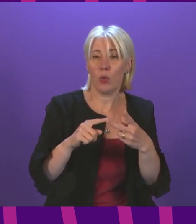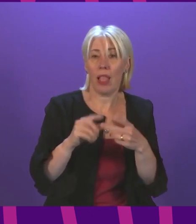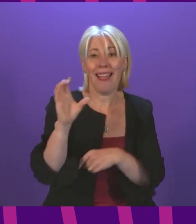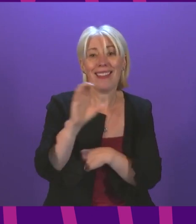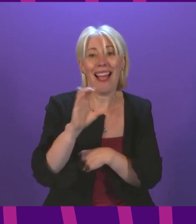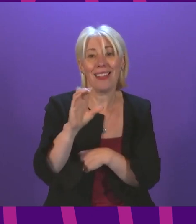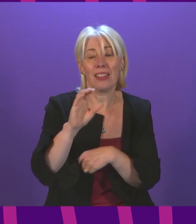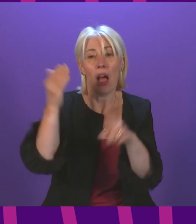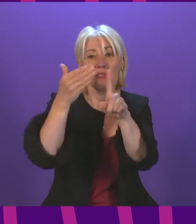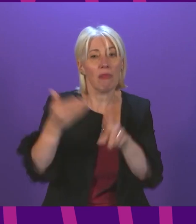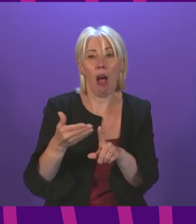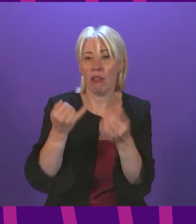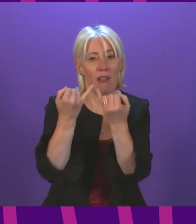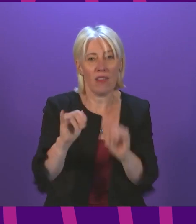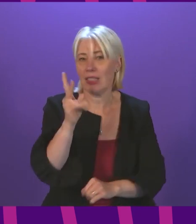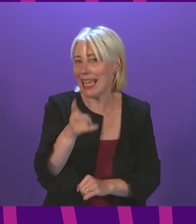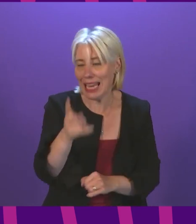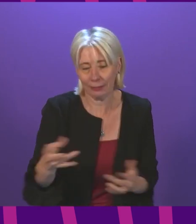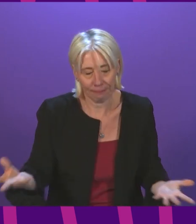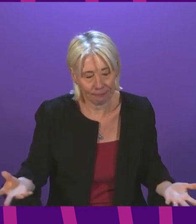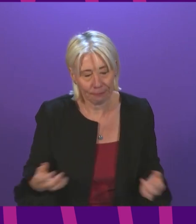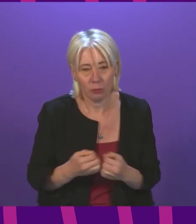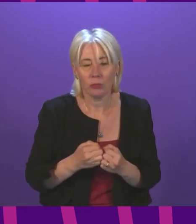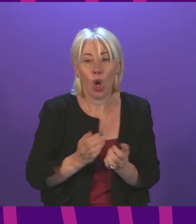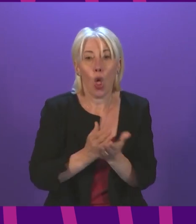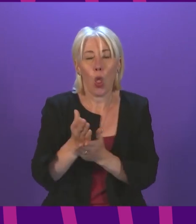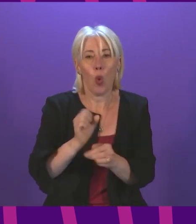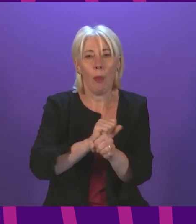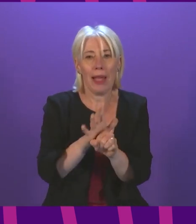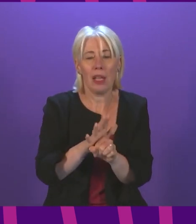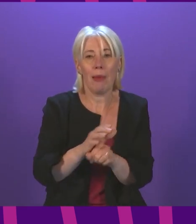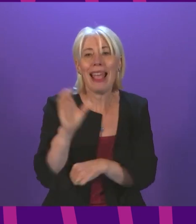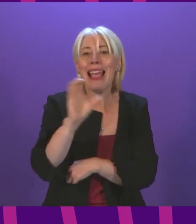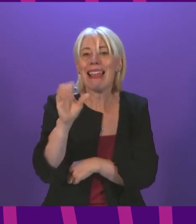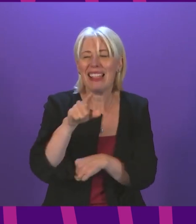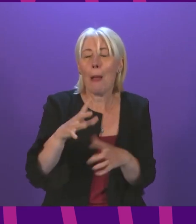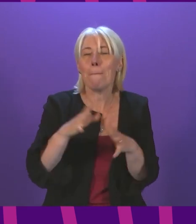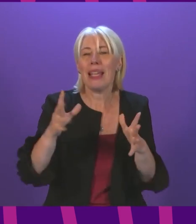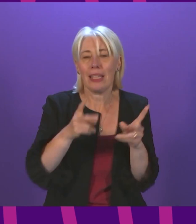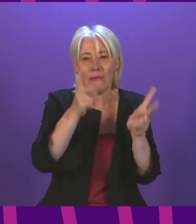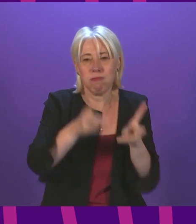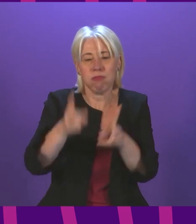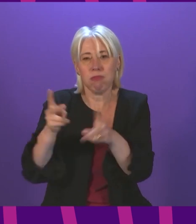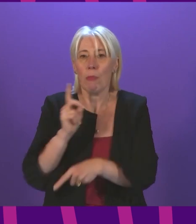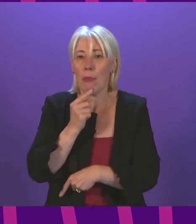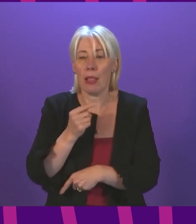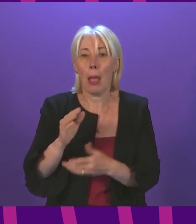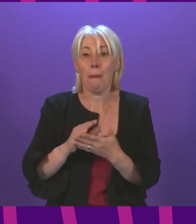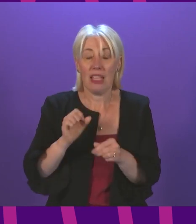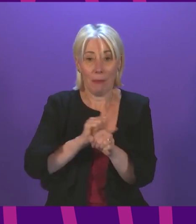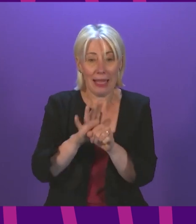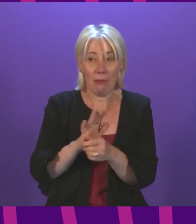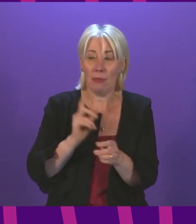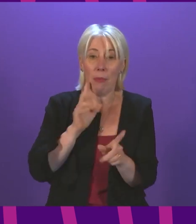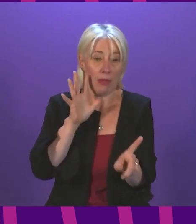targets again despite this pandemic cancer remains Scotland's biggest and missed targets mean people being diagnosed later